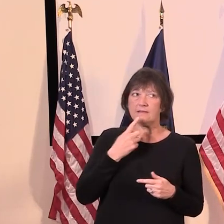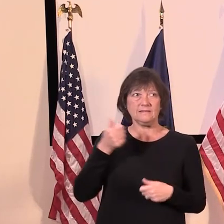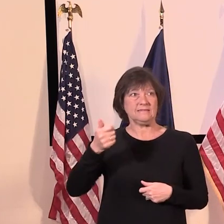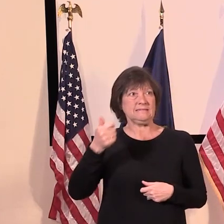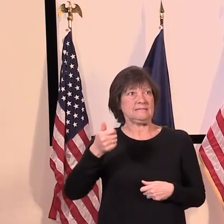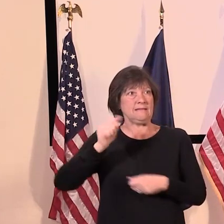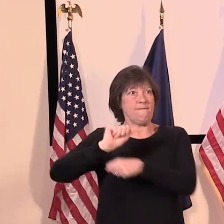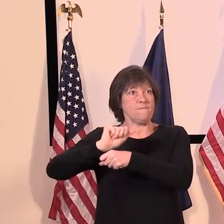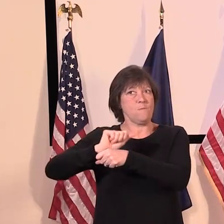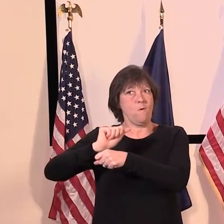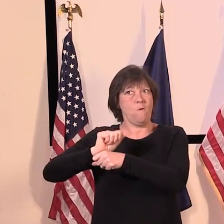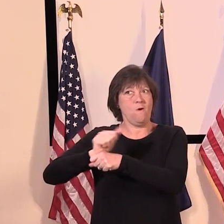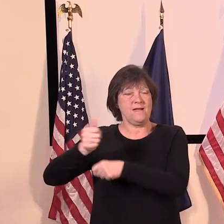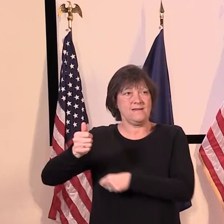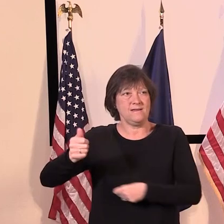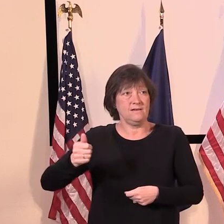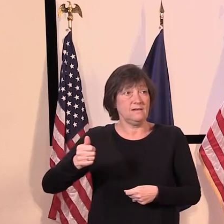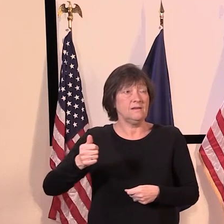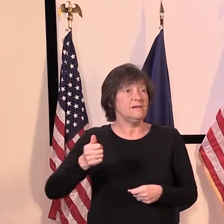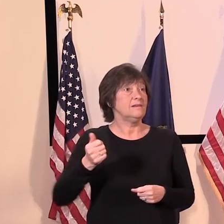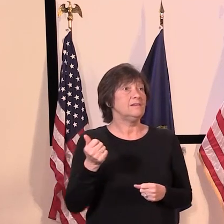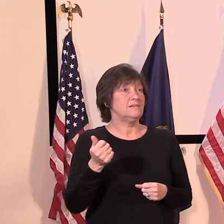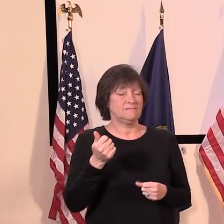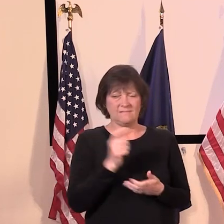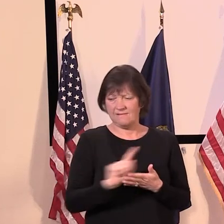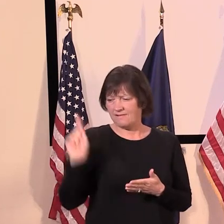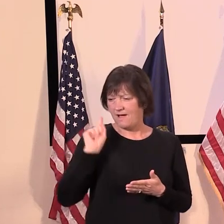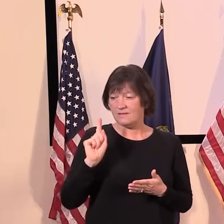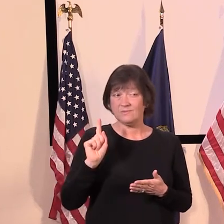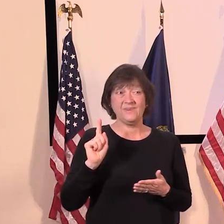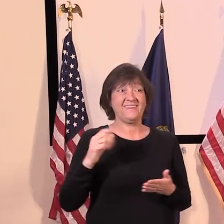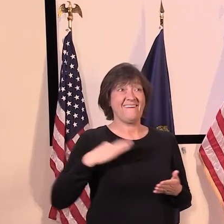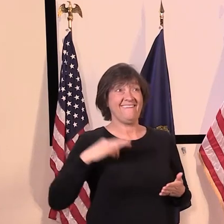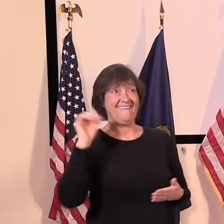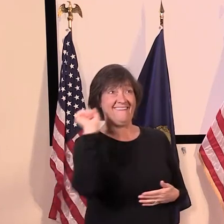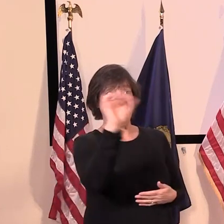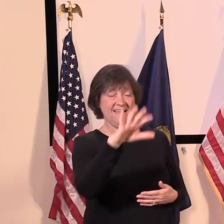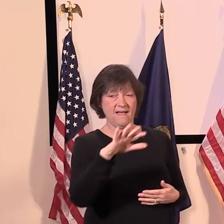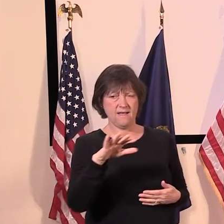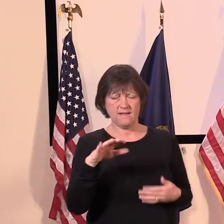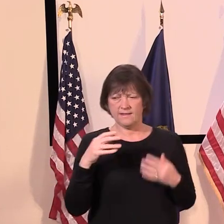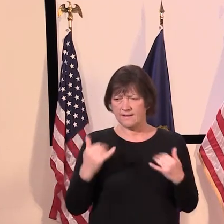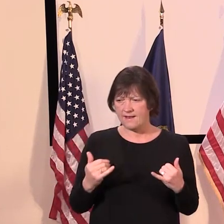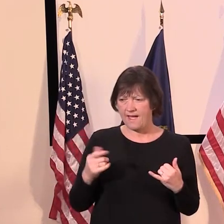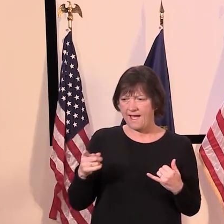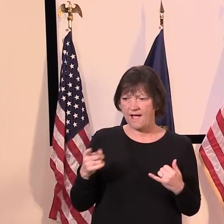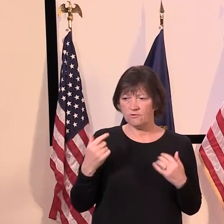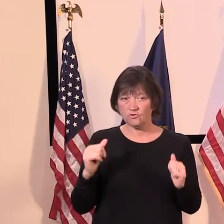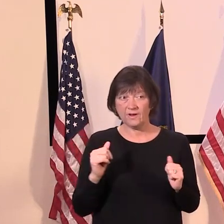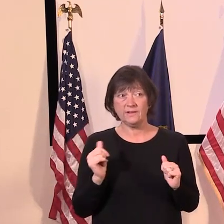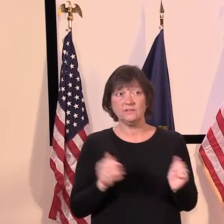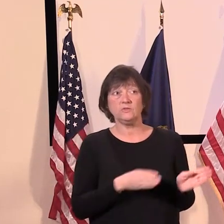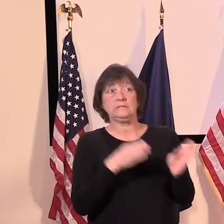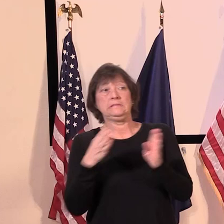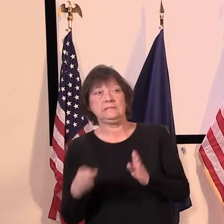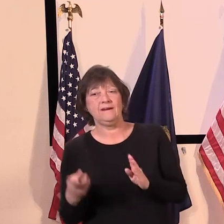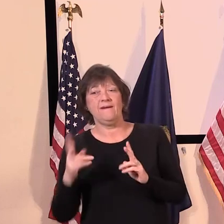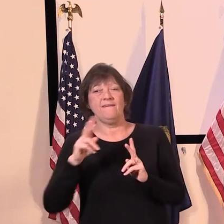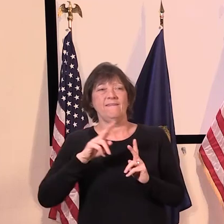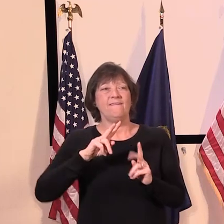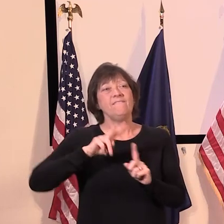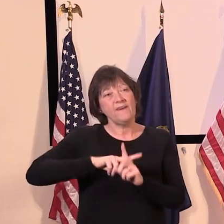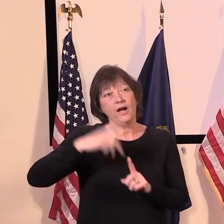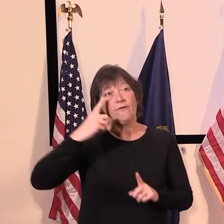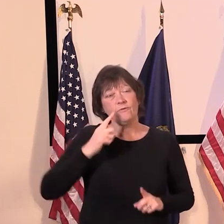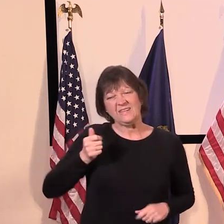and that they should, they filed for unemployment a week ago and then now they're trying to file to be self-employed, but